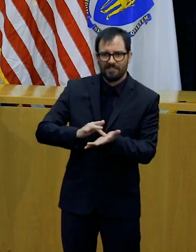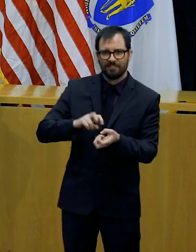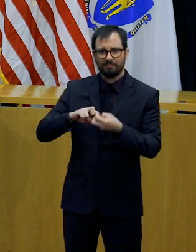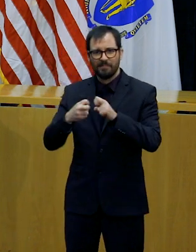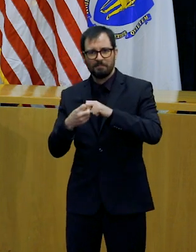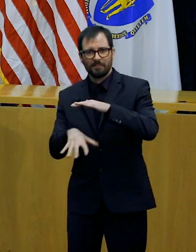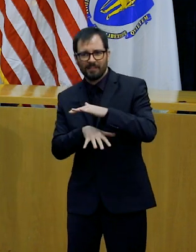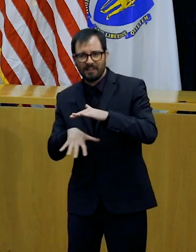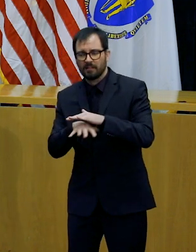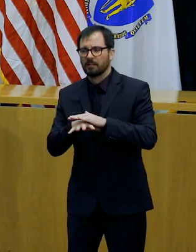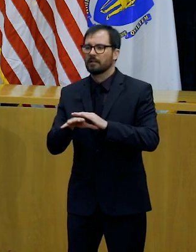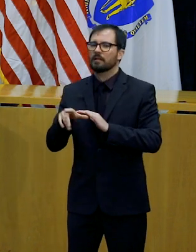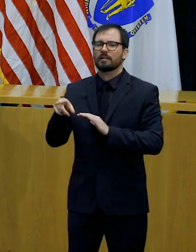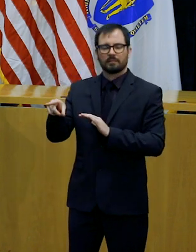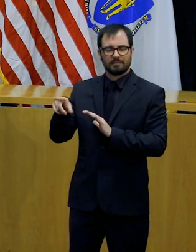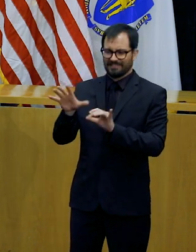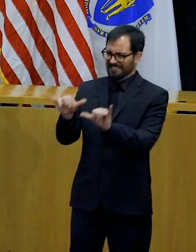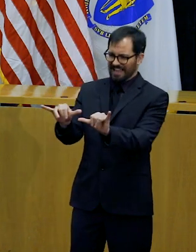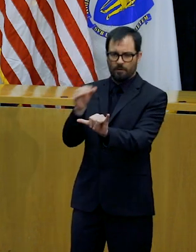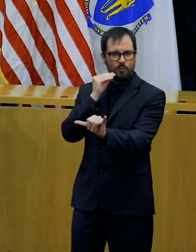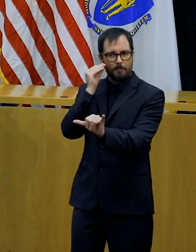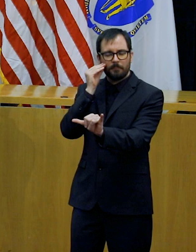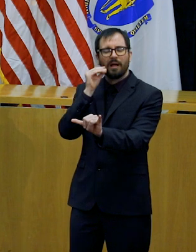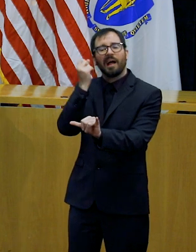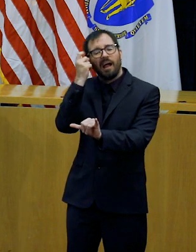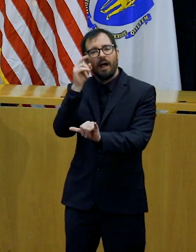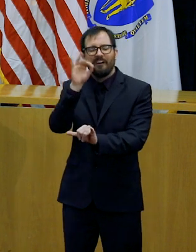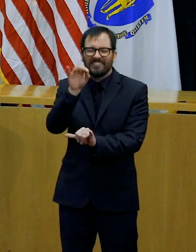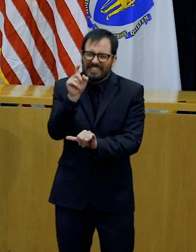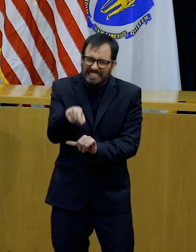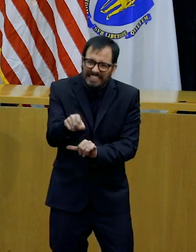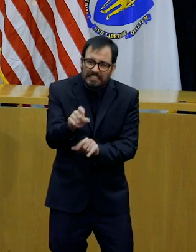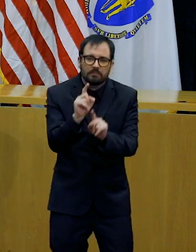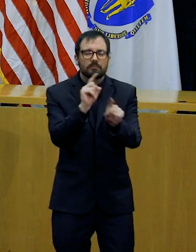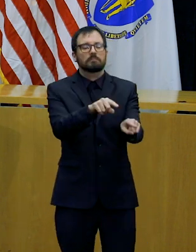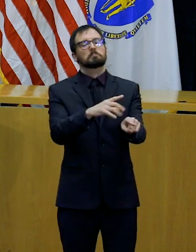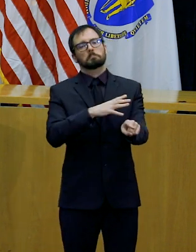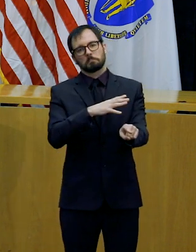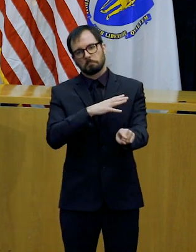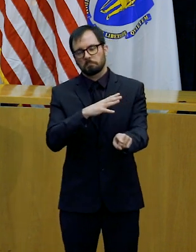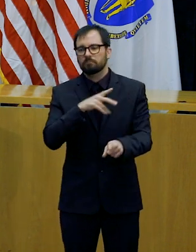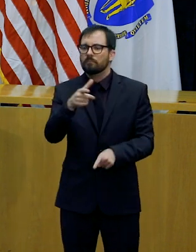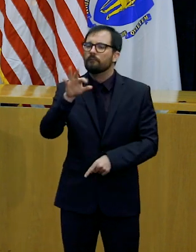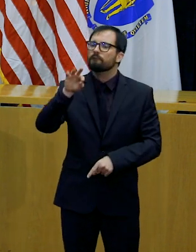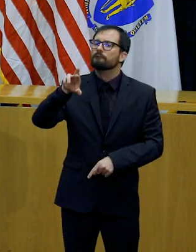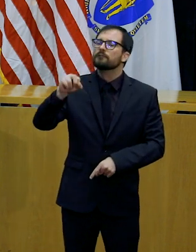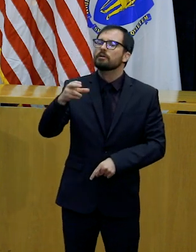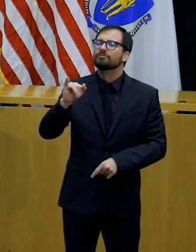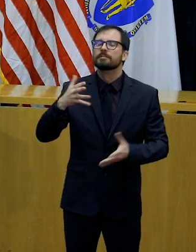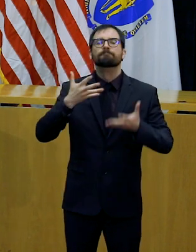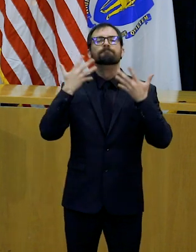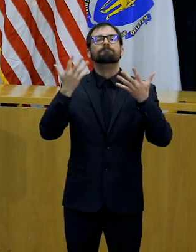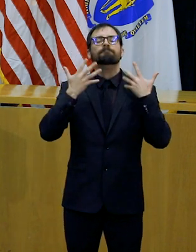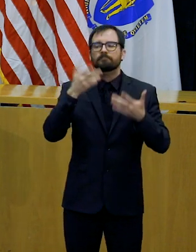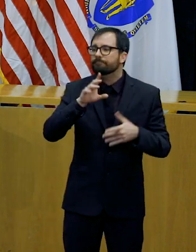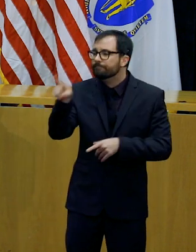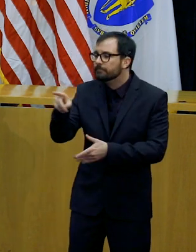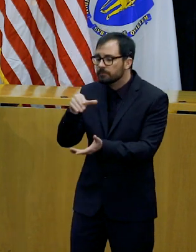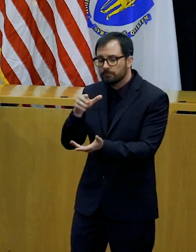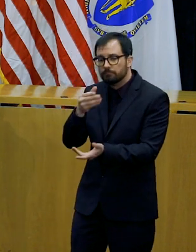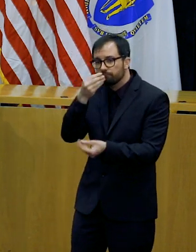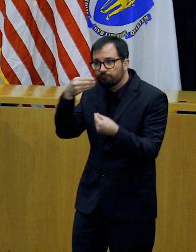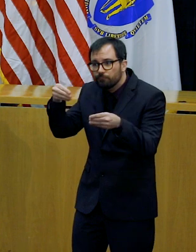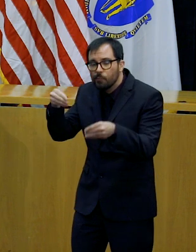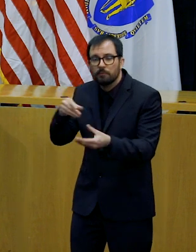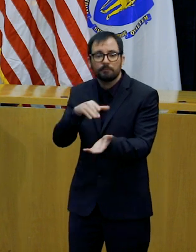and fresh air. Advising all residents to stay home as much as they can and avoid unnecessary activities for the next few